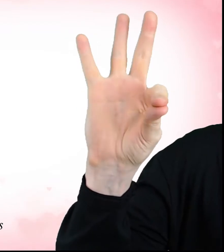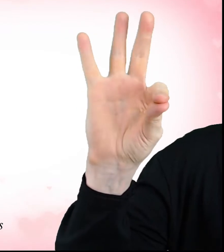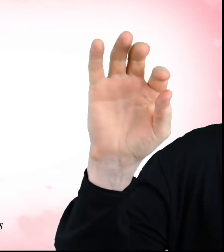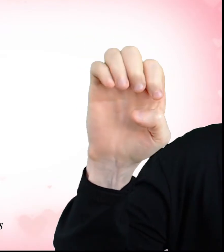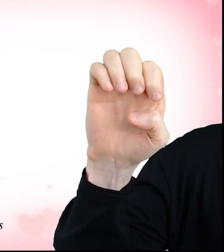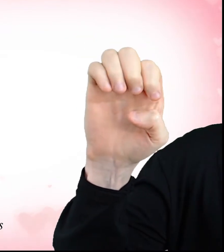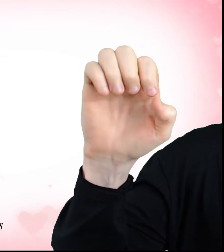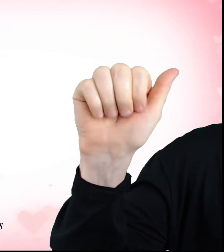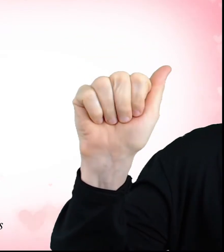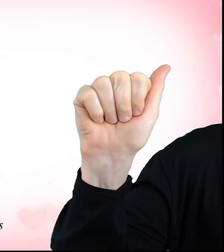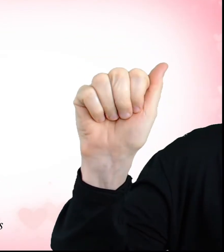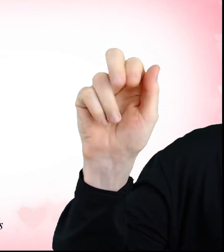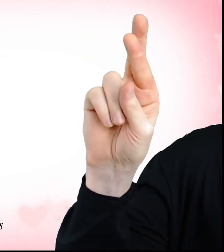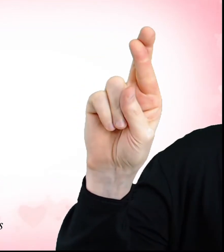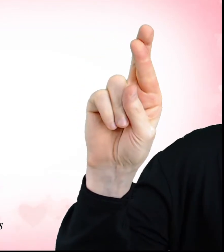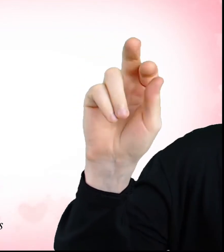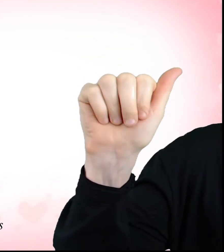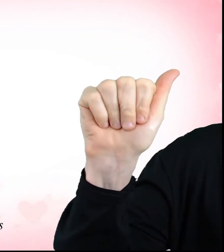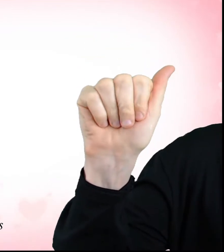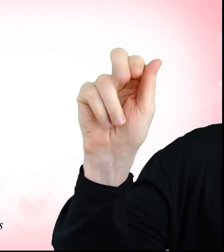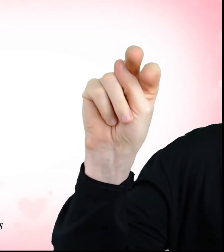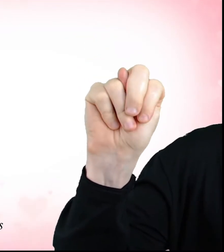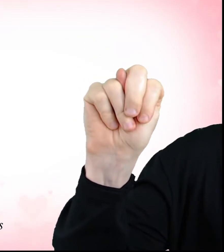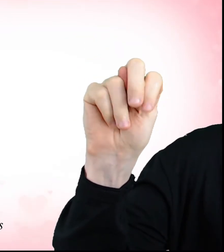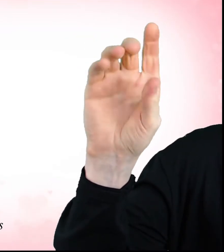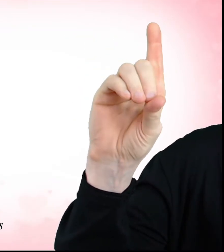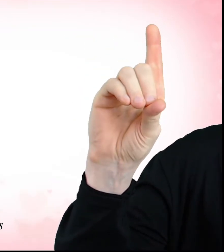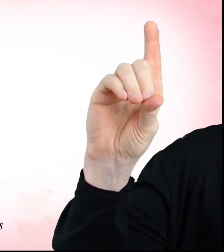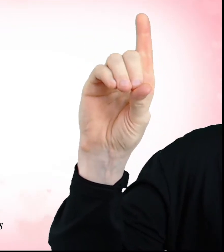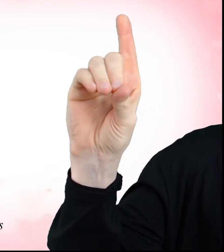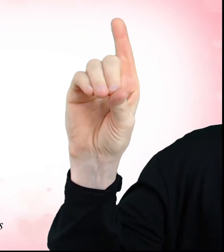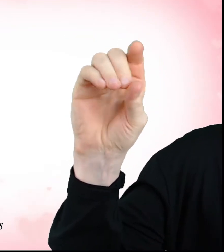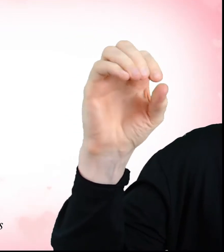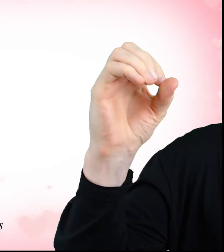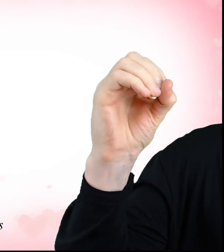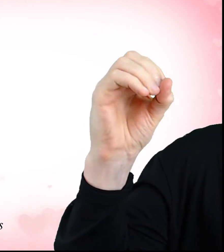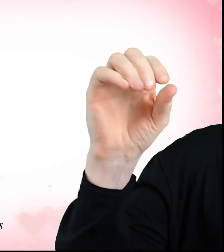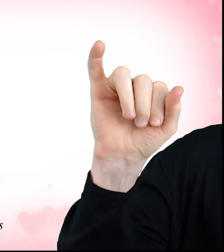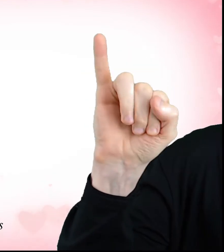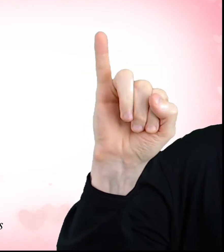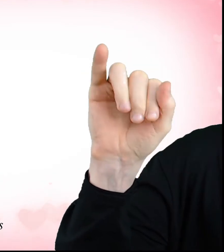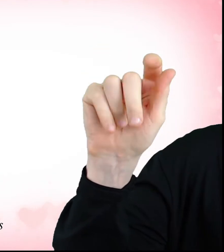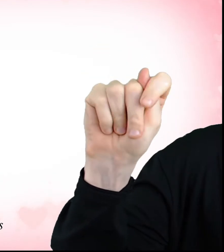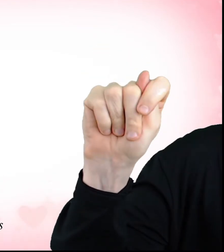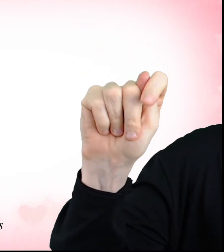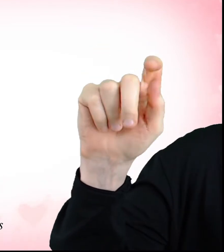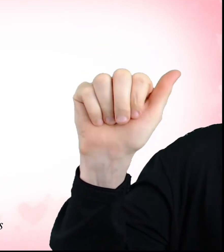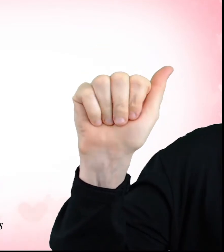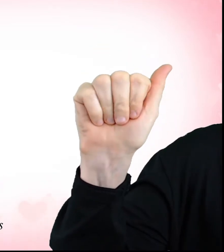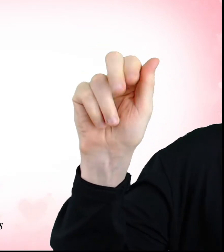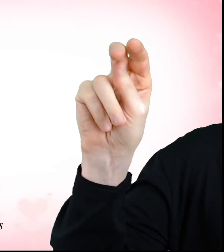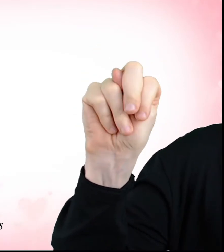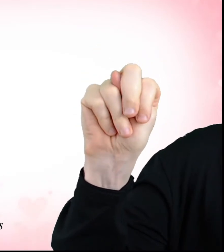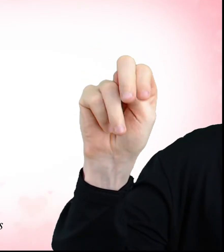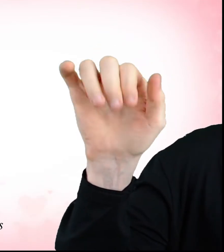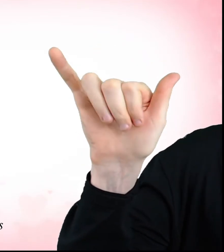you're my starlight I need you, all night, come on dance with me, I'm levitating